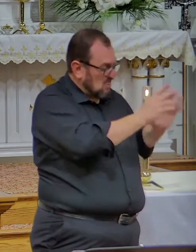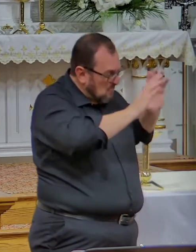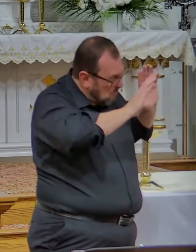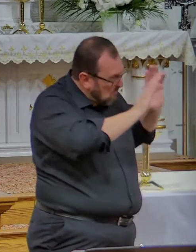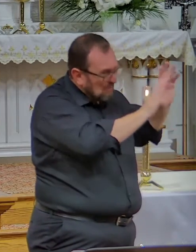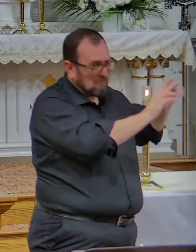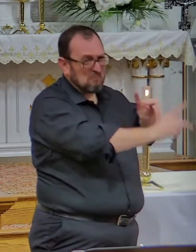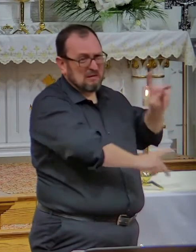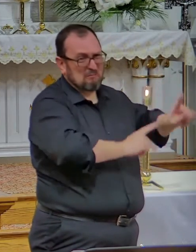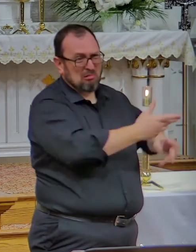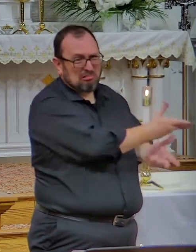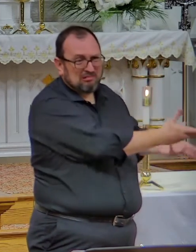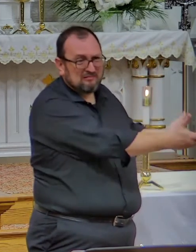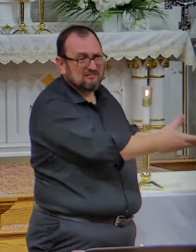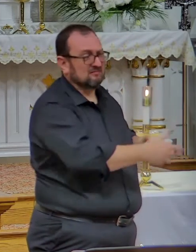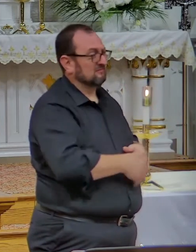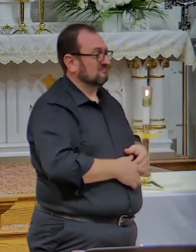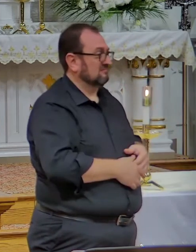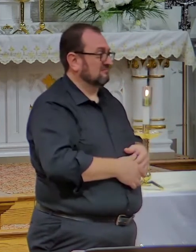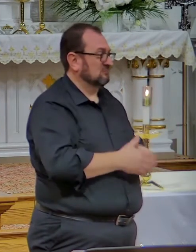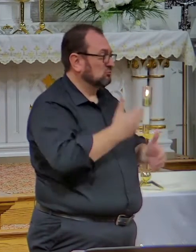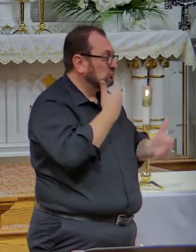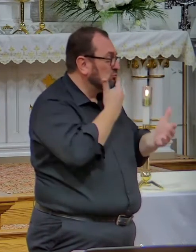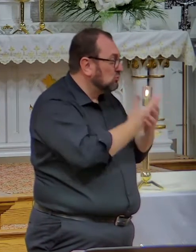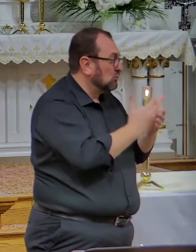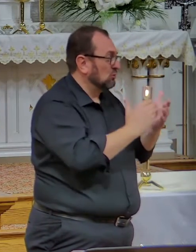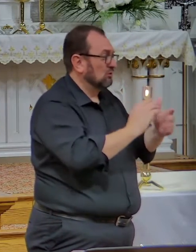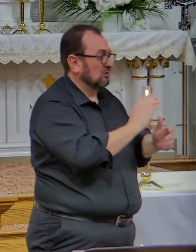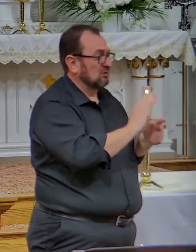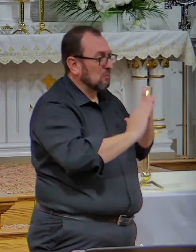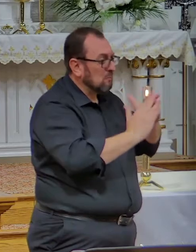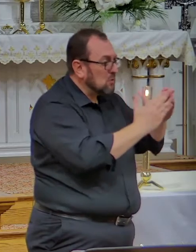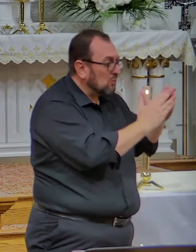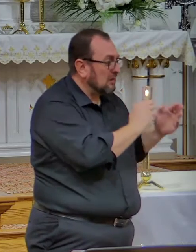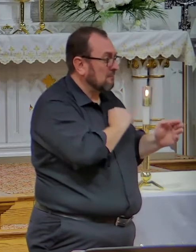life. They contribute to the community. They volunteer.